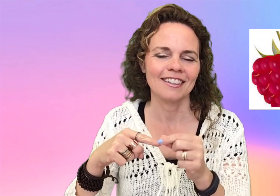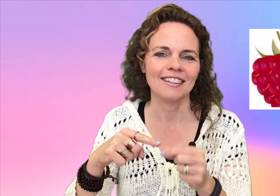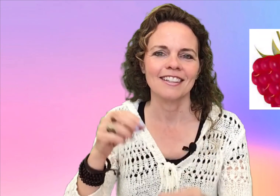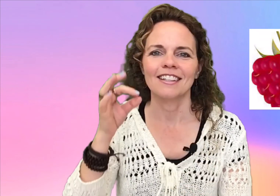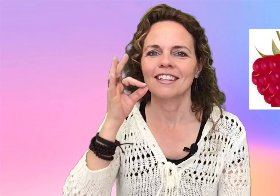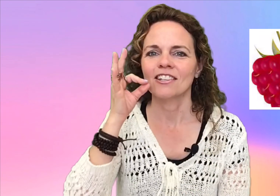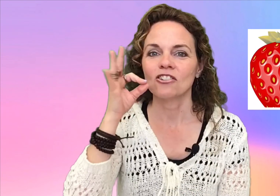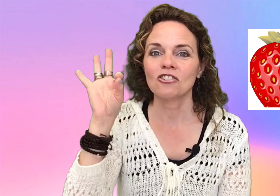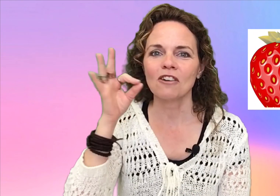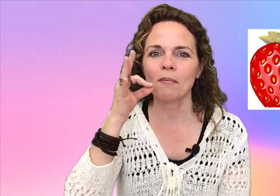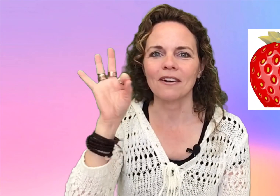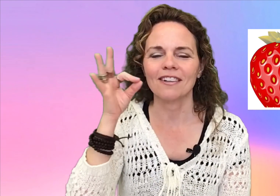Strawberry.